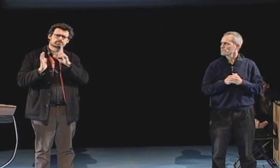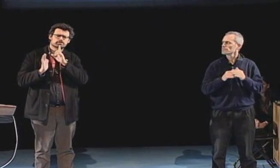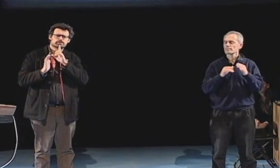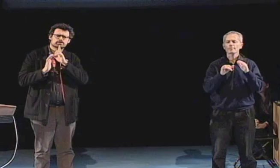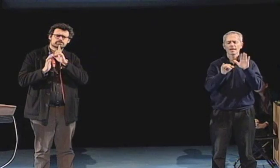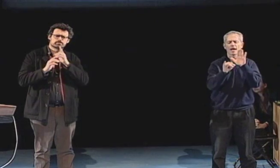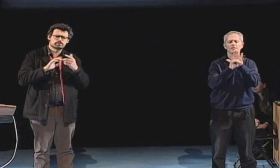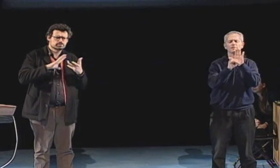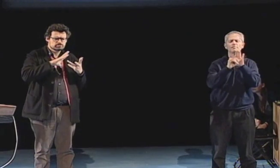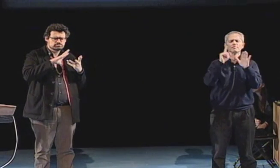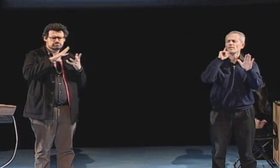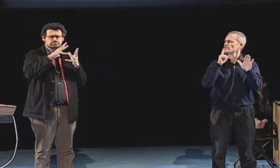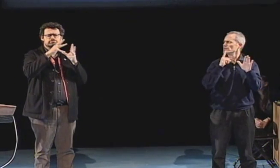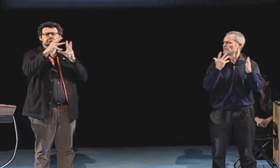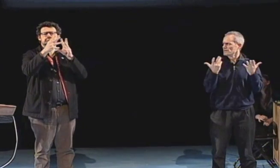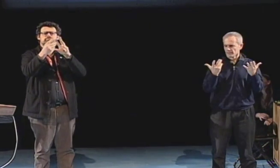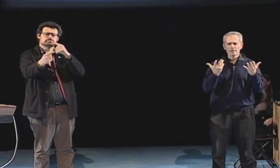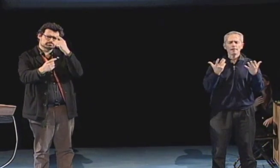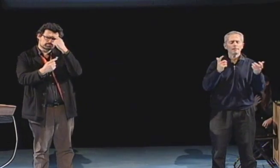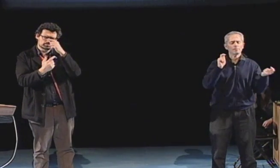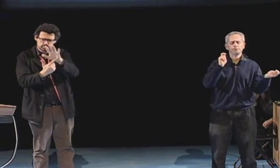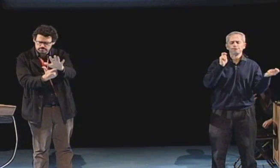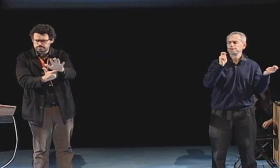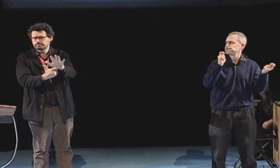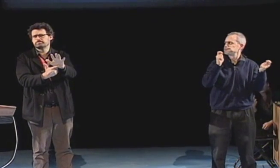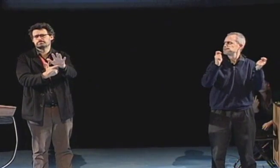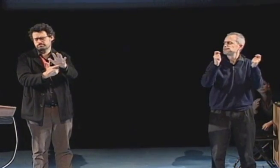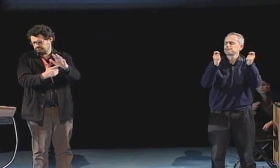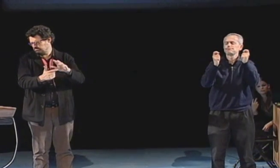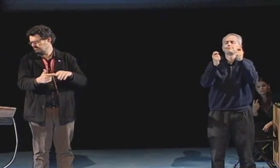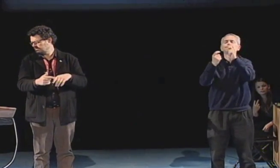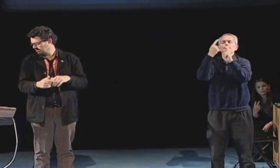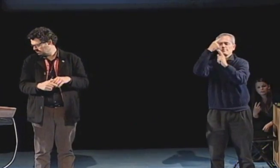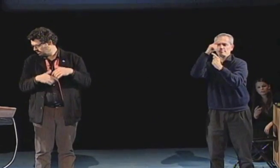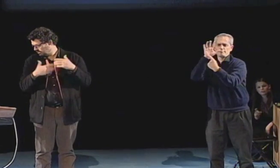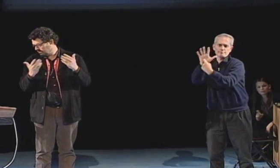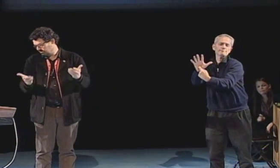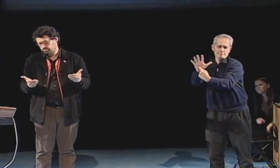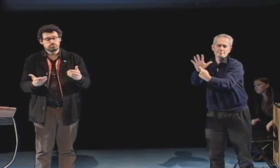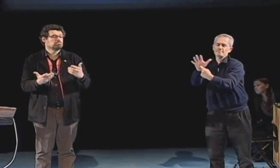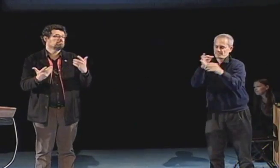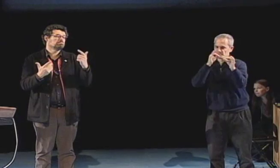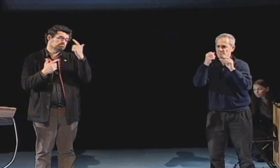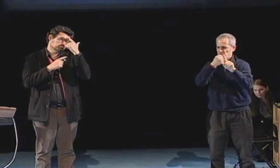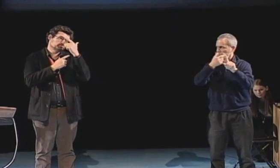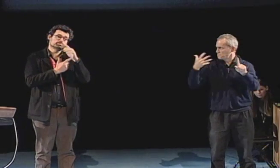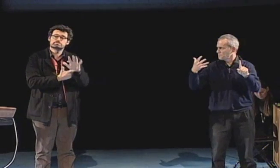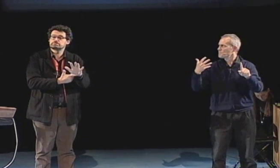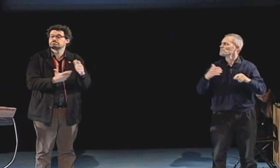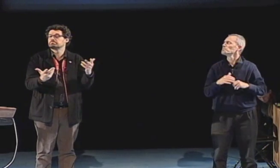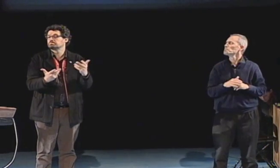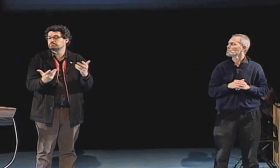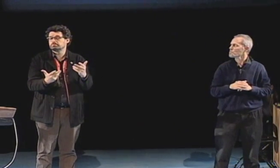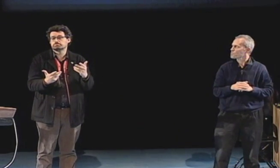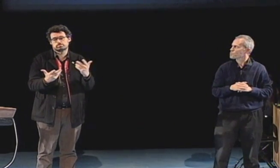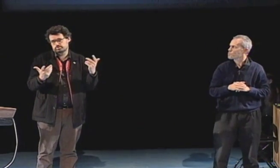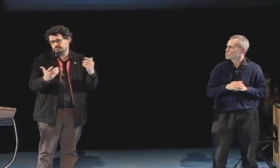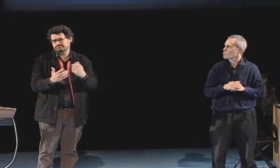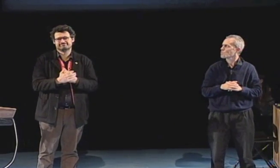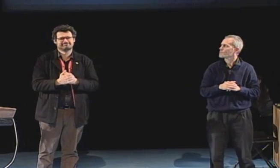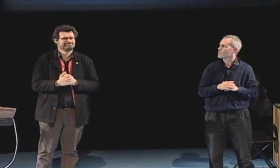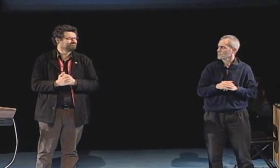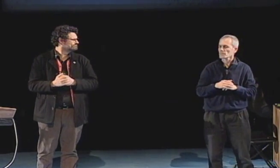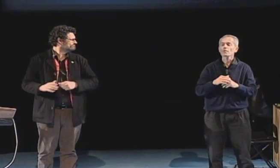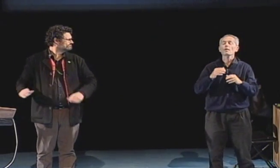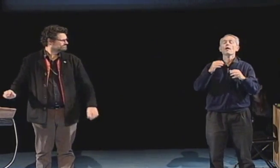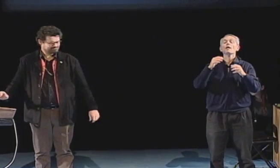my deafness and how I have transformed into the identity that I have today and where those concepts built